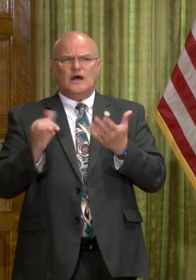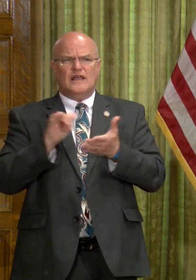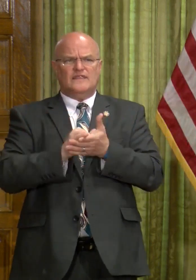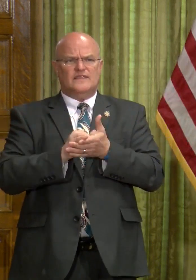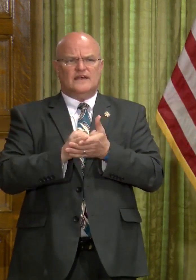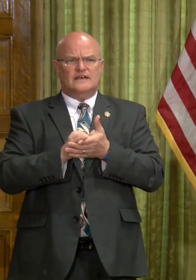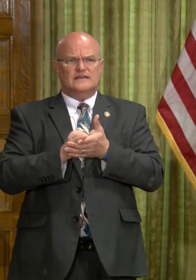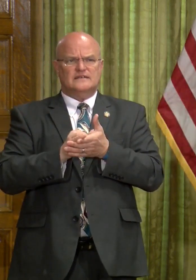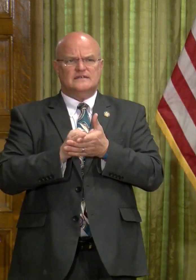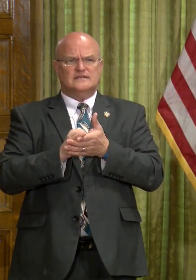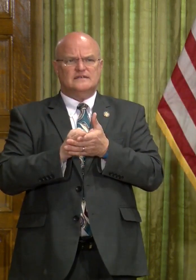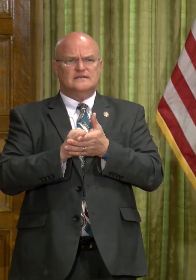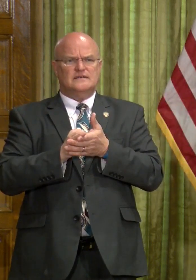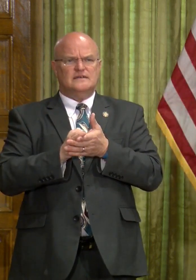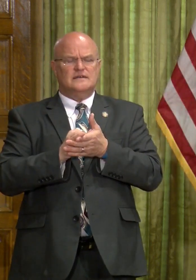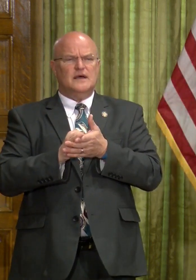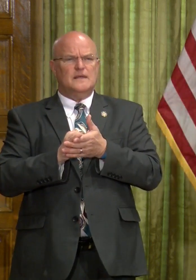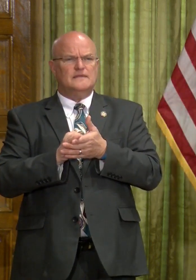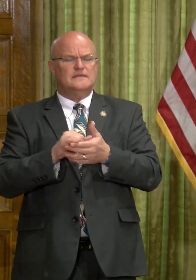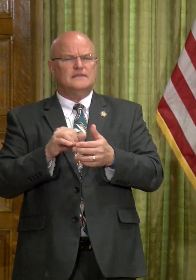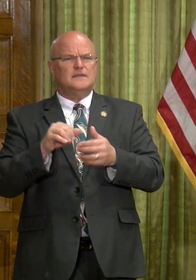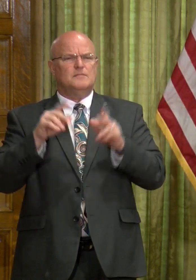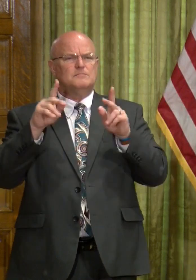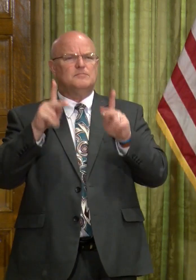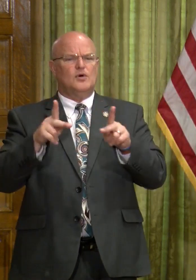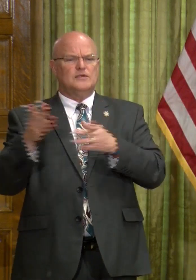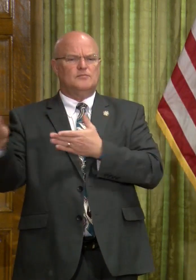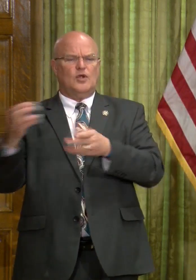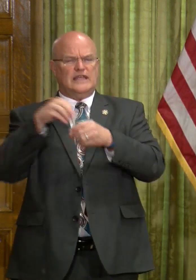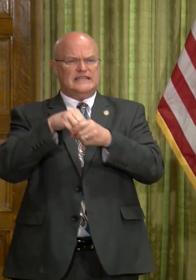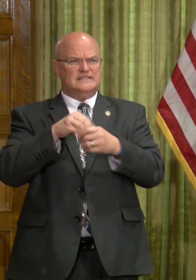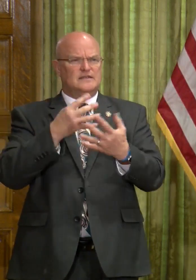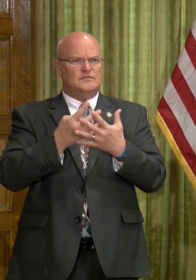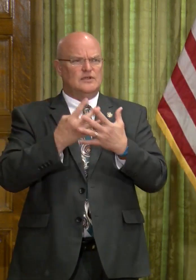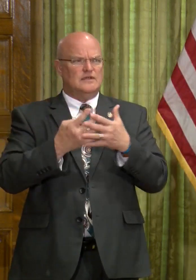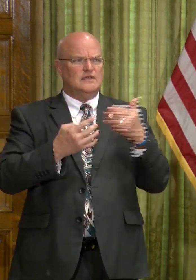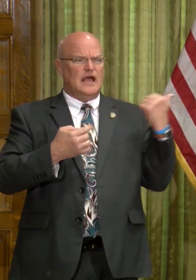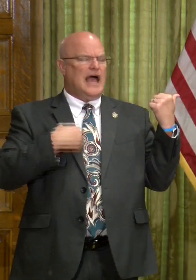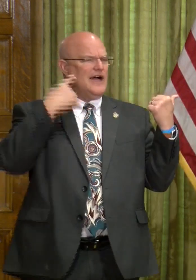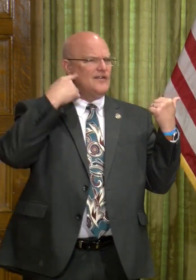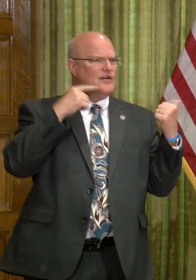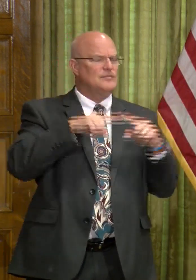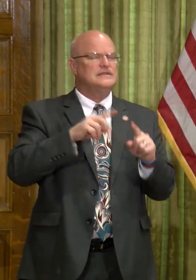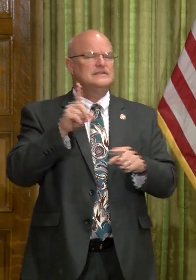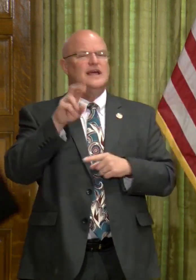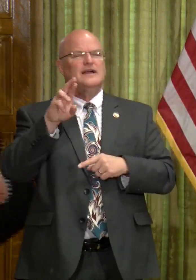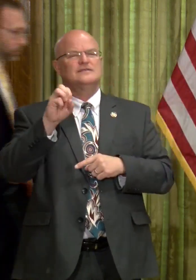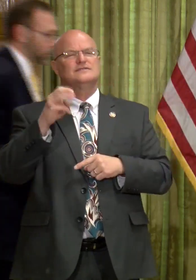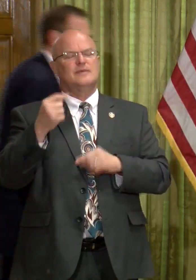I guess, the piece of zero of the prisons were? Dr. Smith, I've heard something, but you better comment.